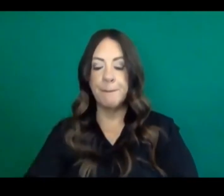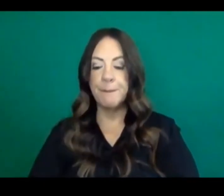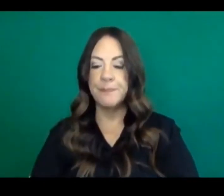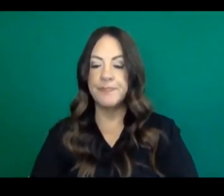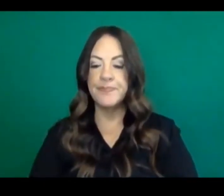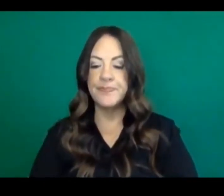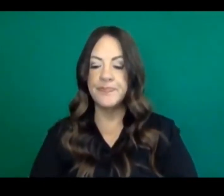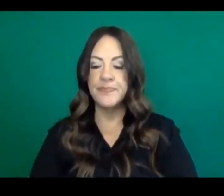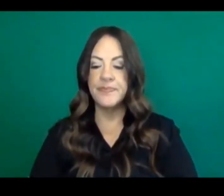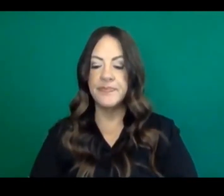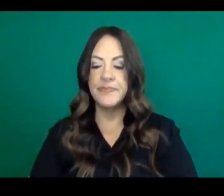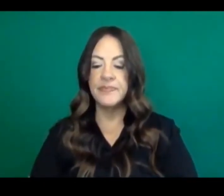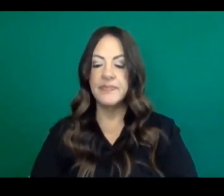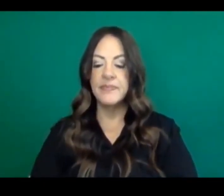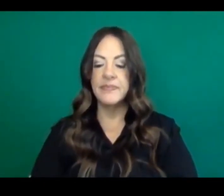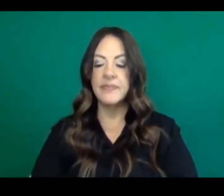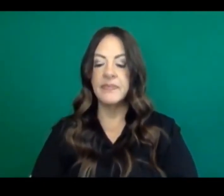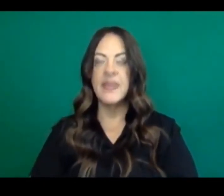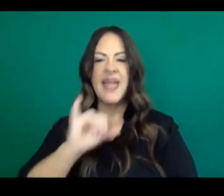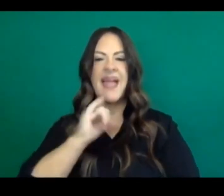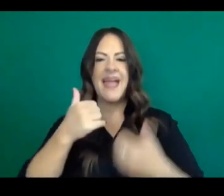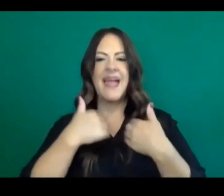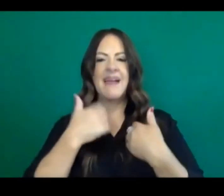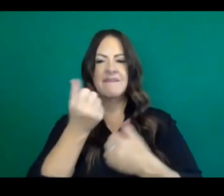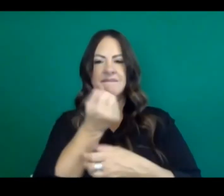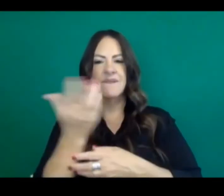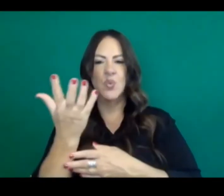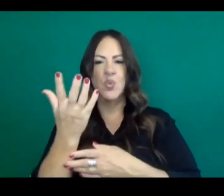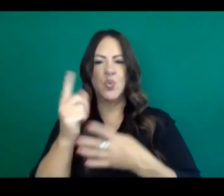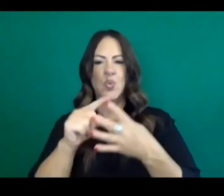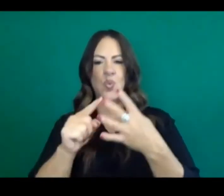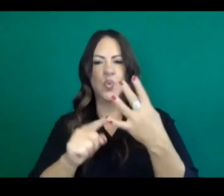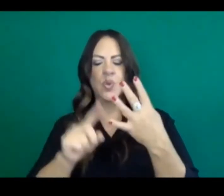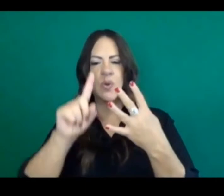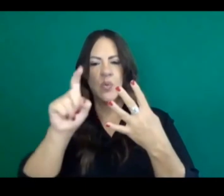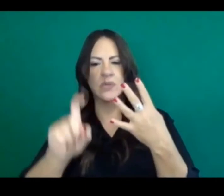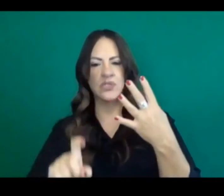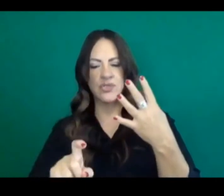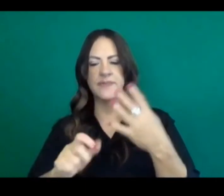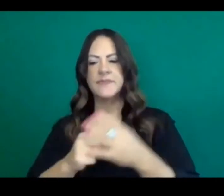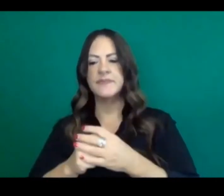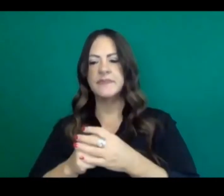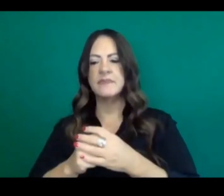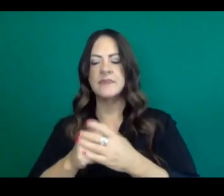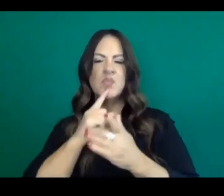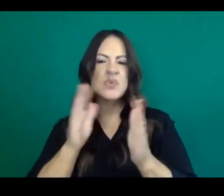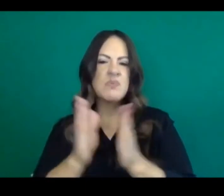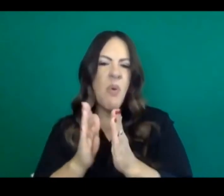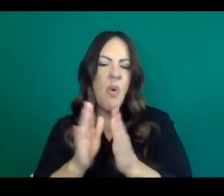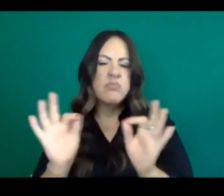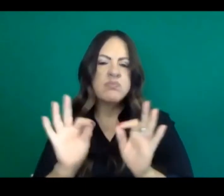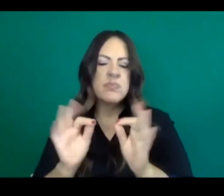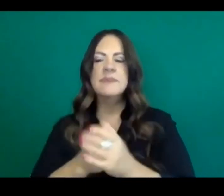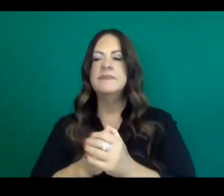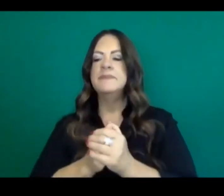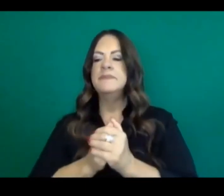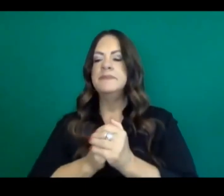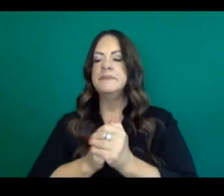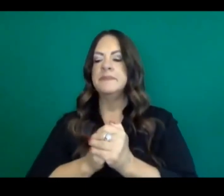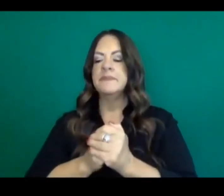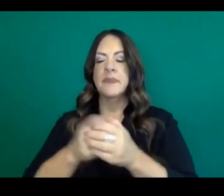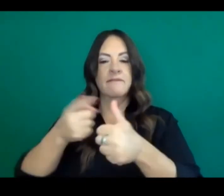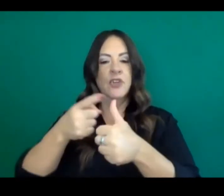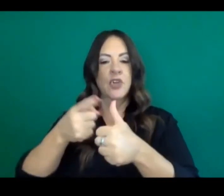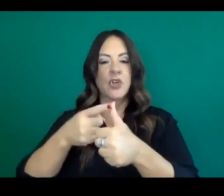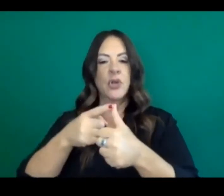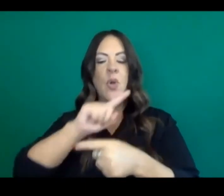Thanks for taking my call. had a couple of questions for you here. They're kind of small details. First off, where